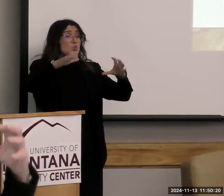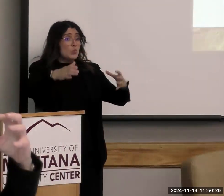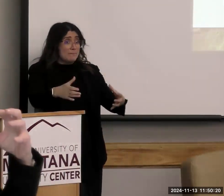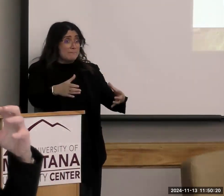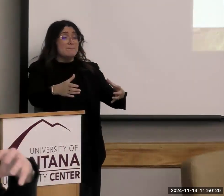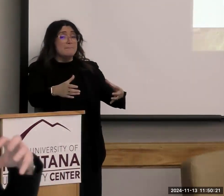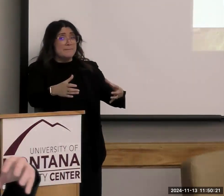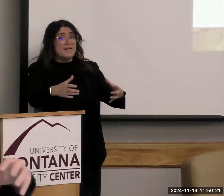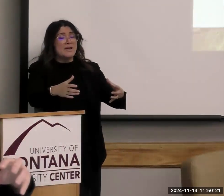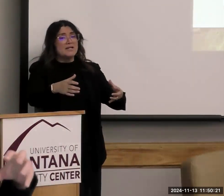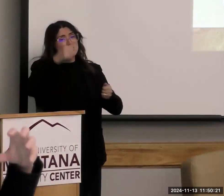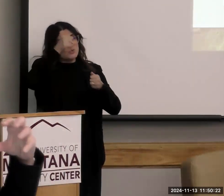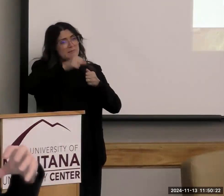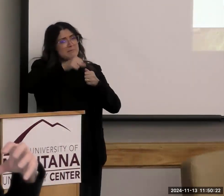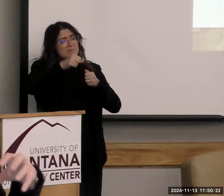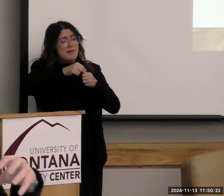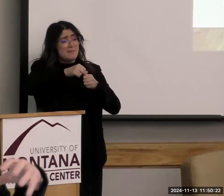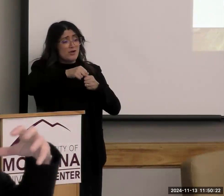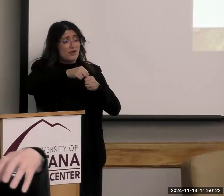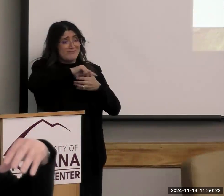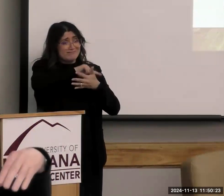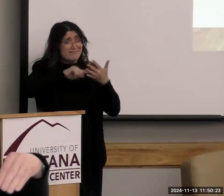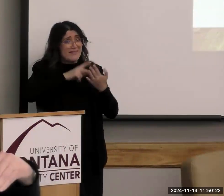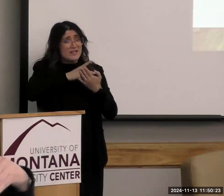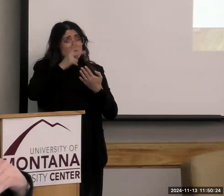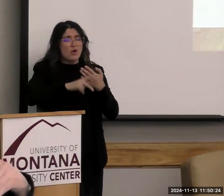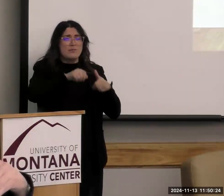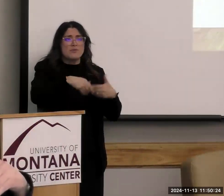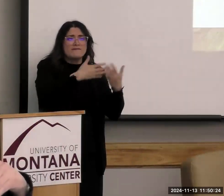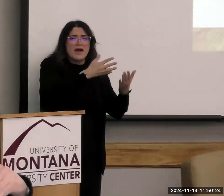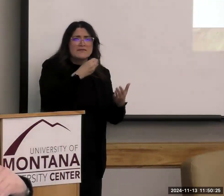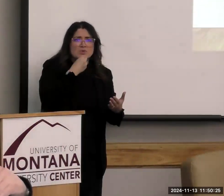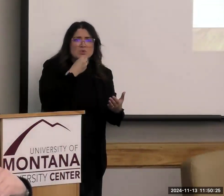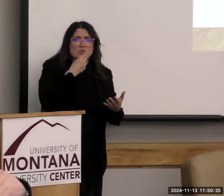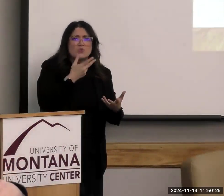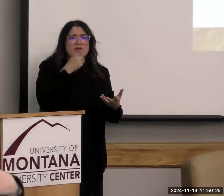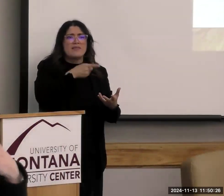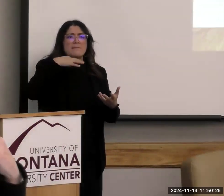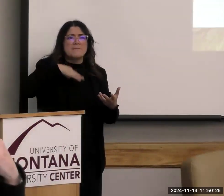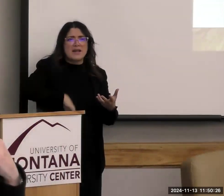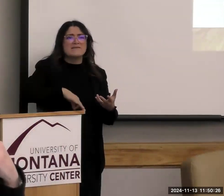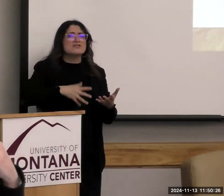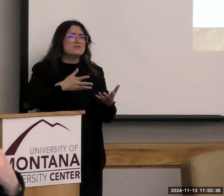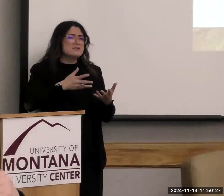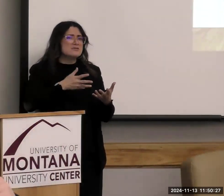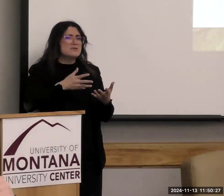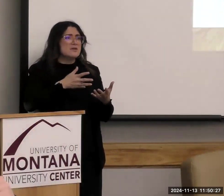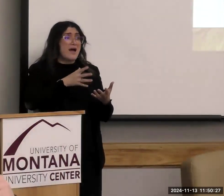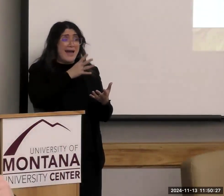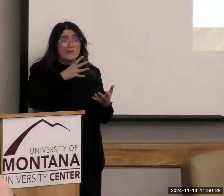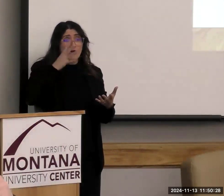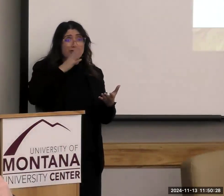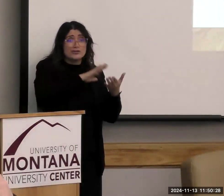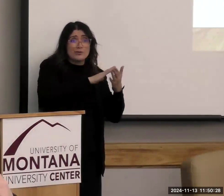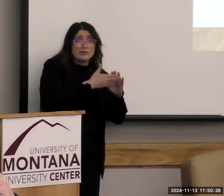these programs provide food that benefits our agriculture community, and it helps our food systems